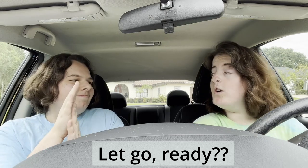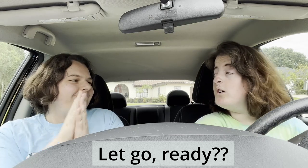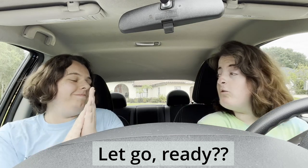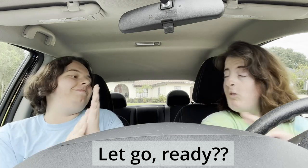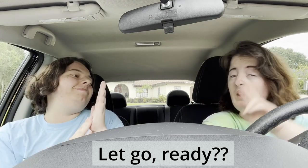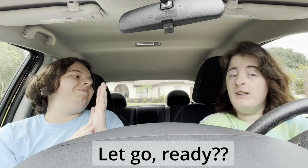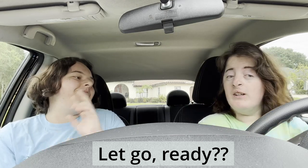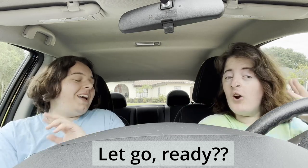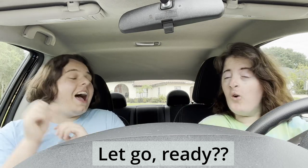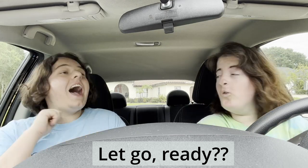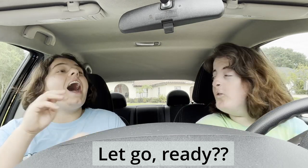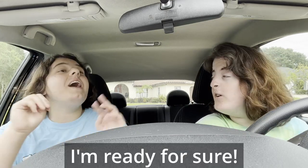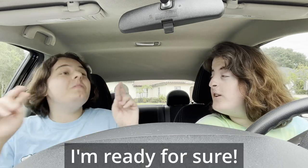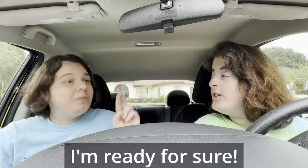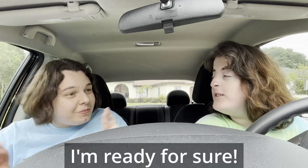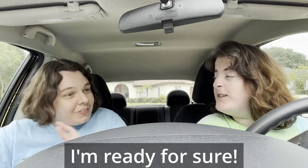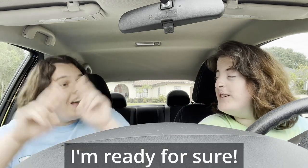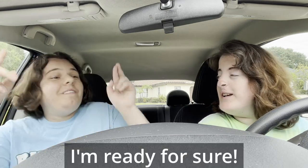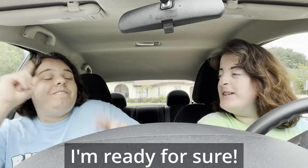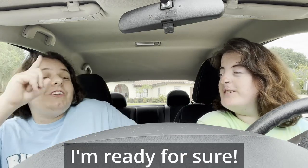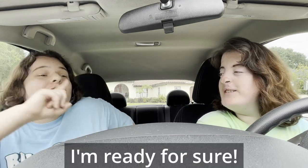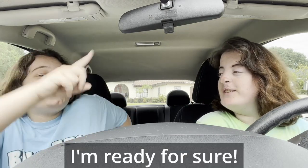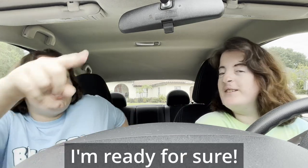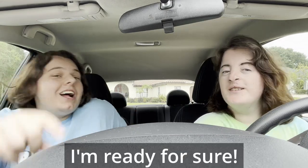I'm so good! Two.